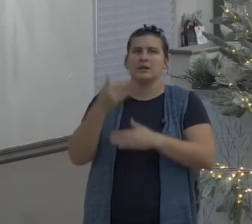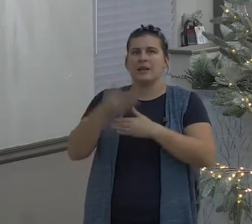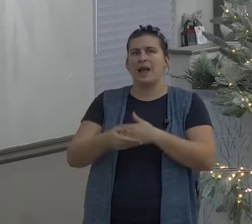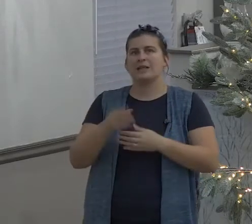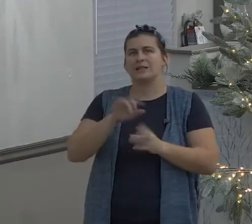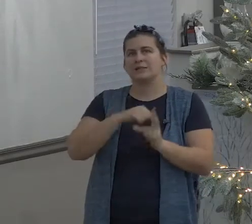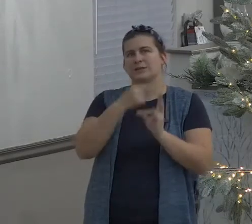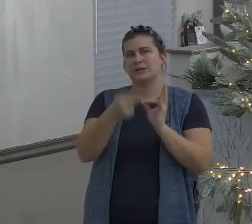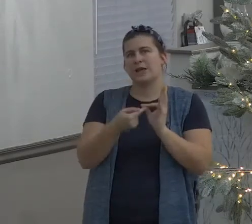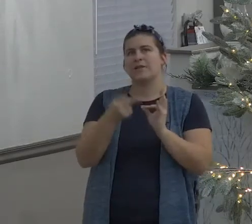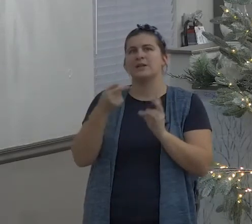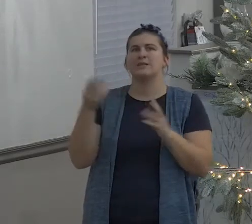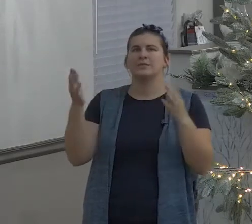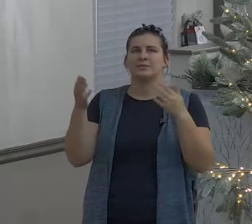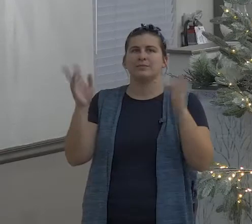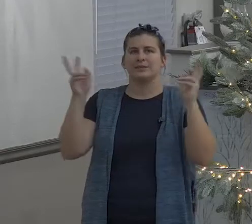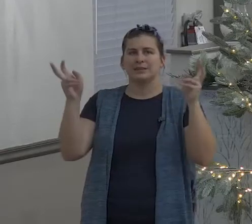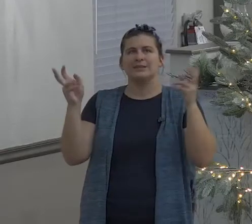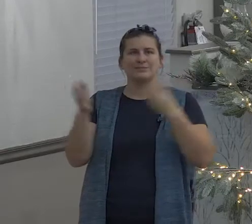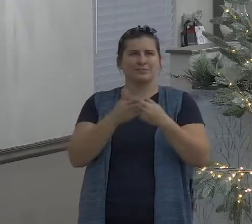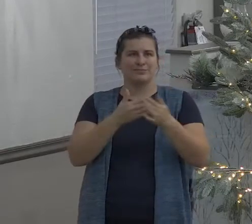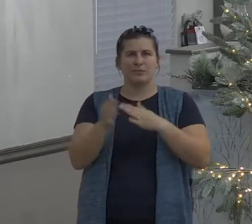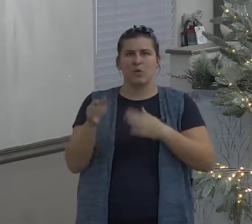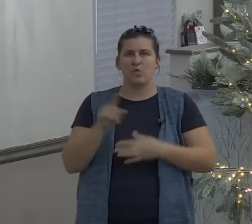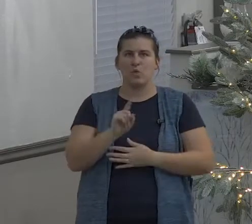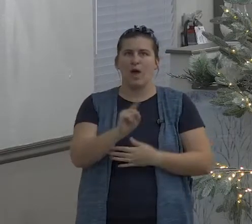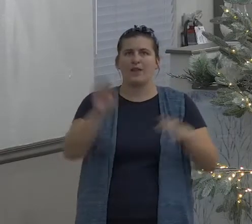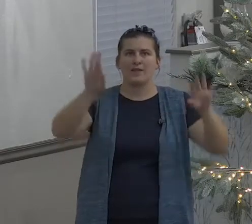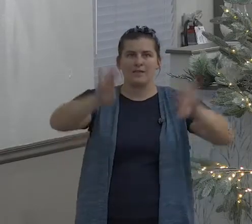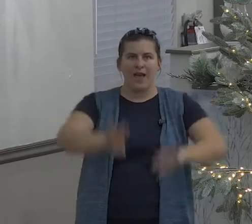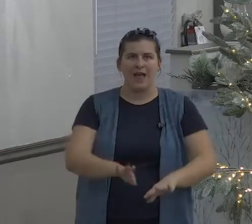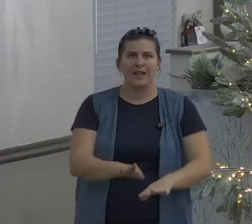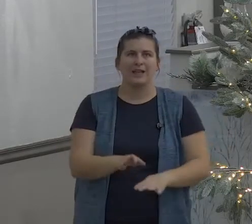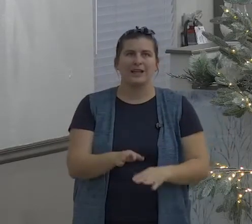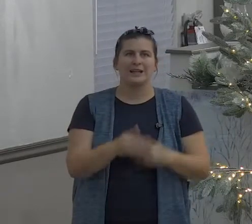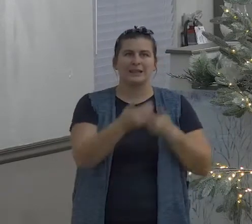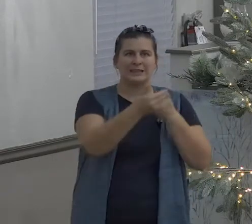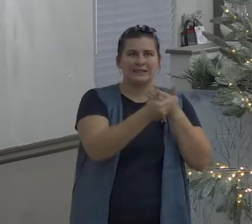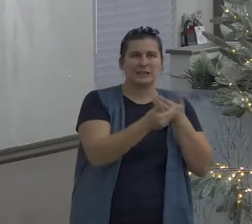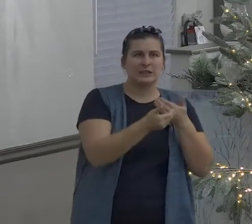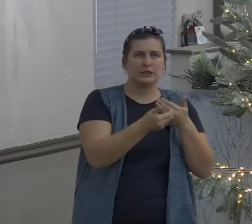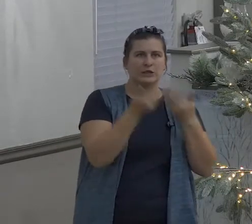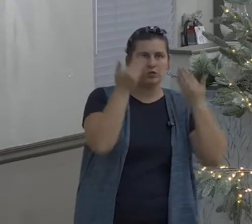and a number of other things but don't be a hypocrite